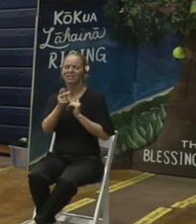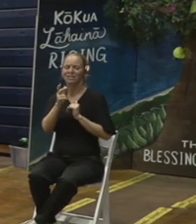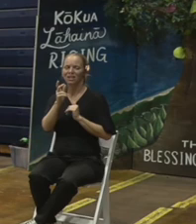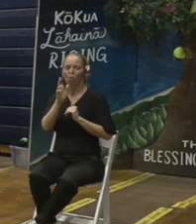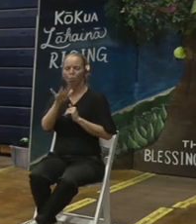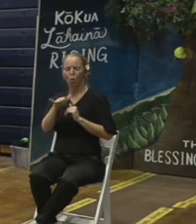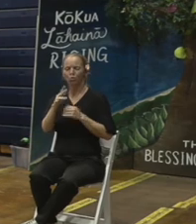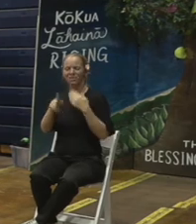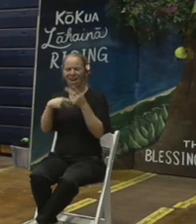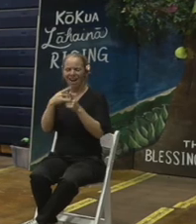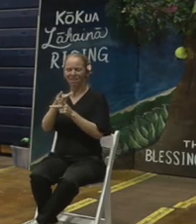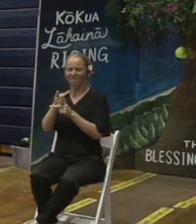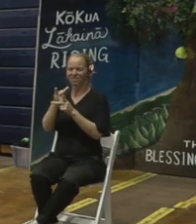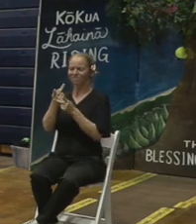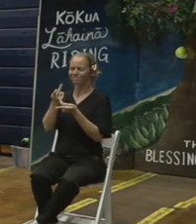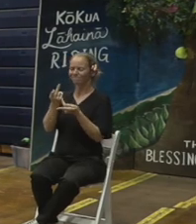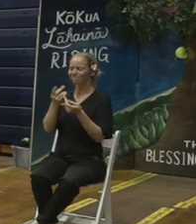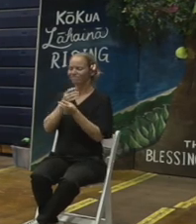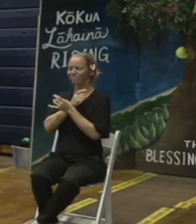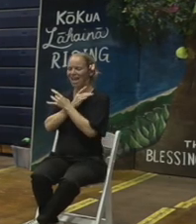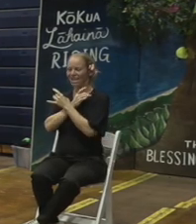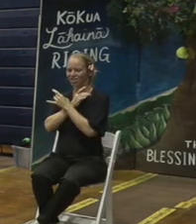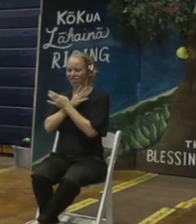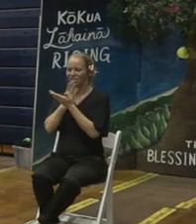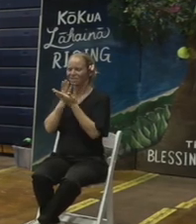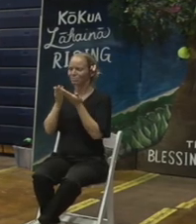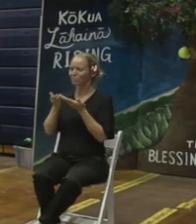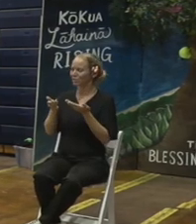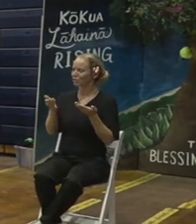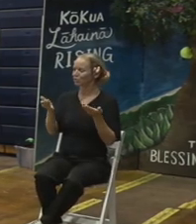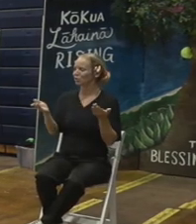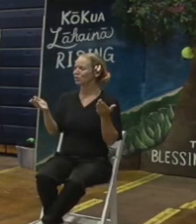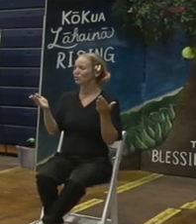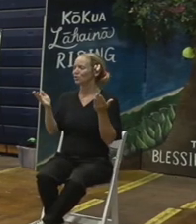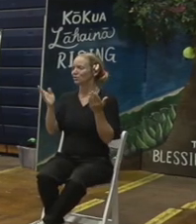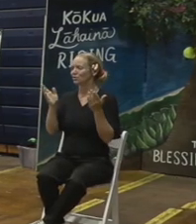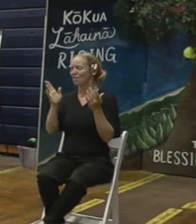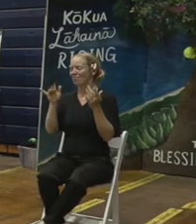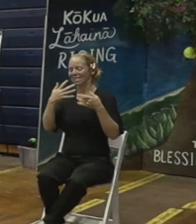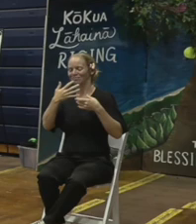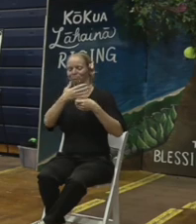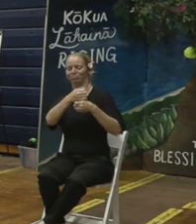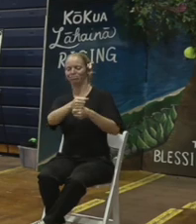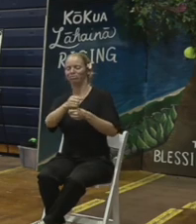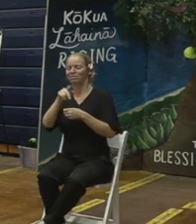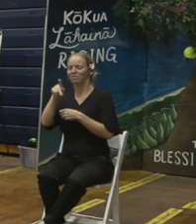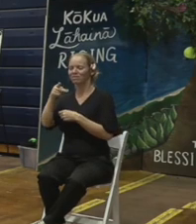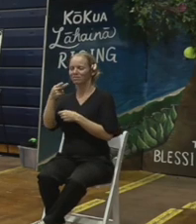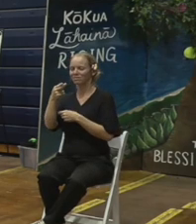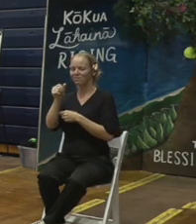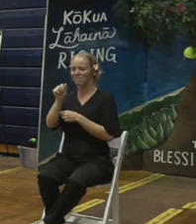a good cross-section of the phase one